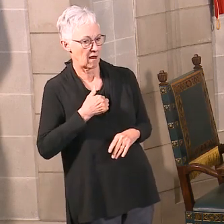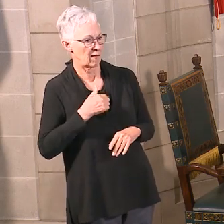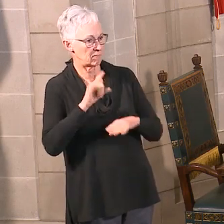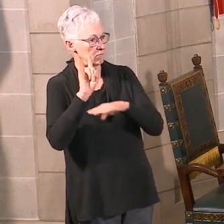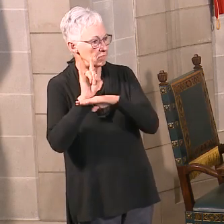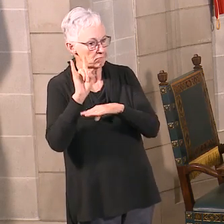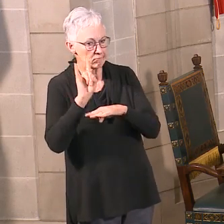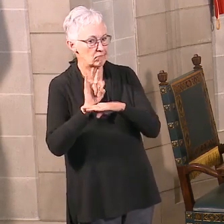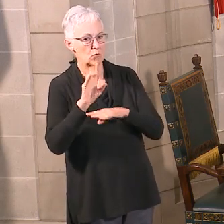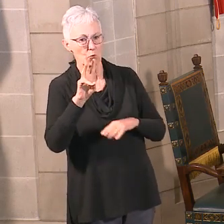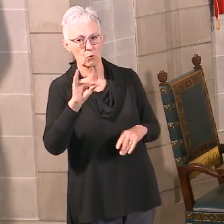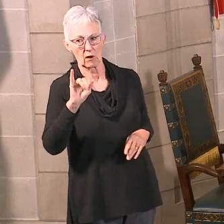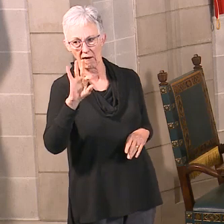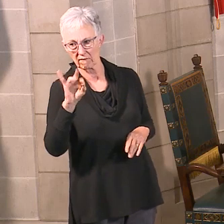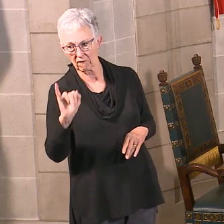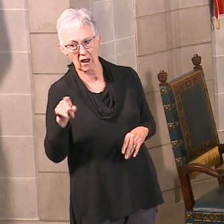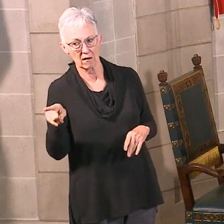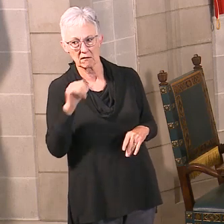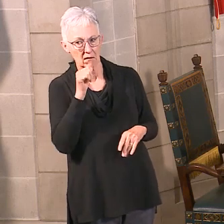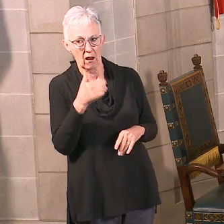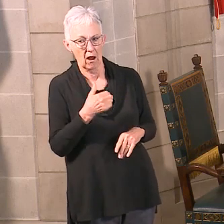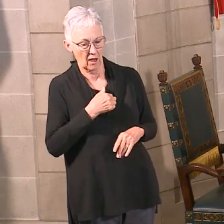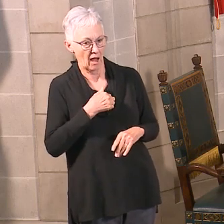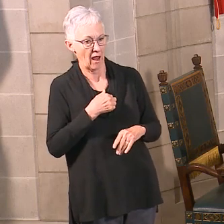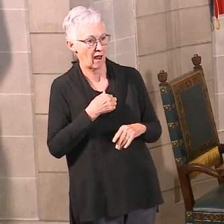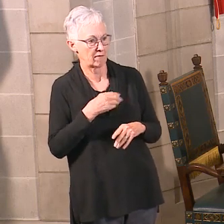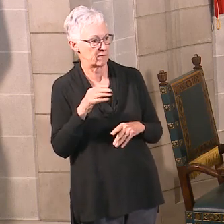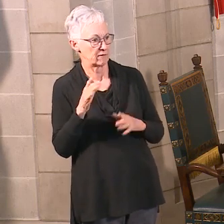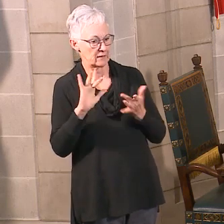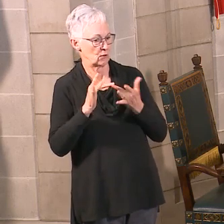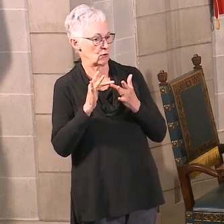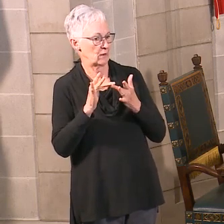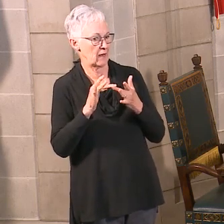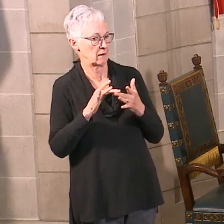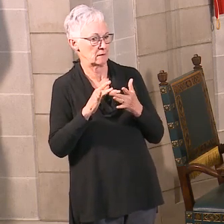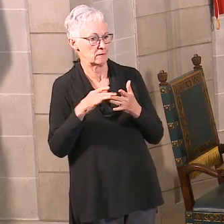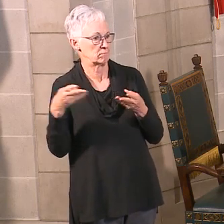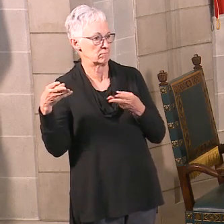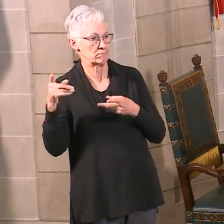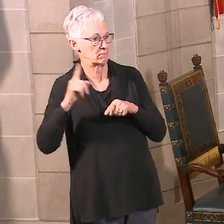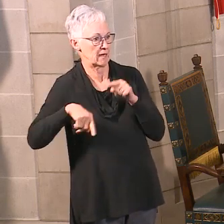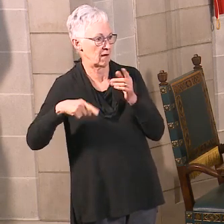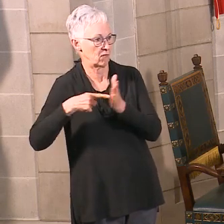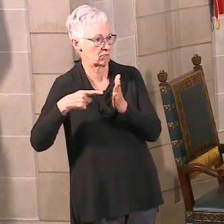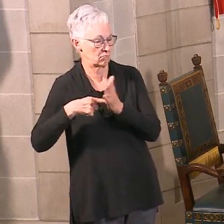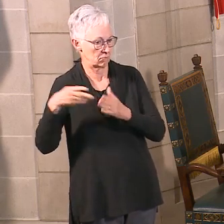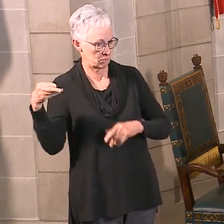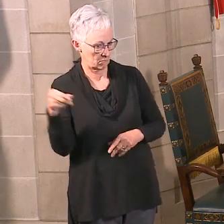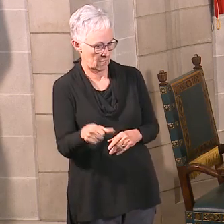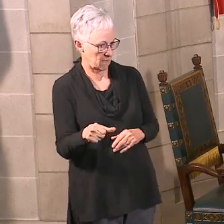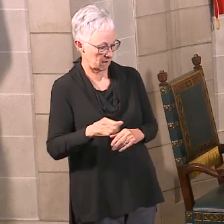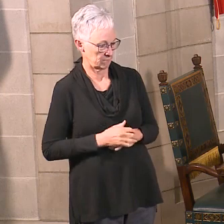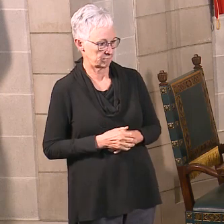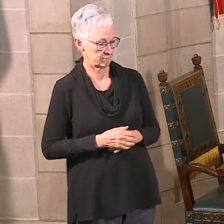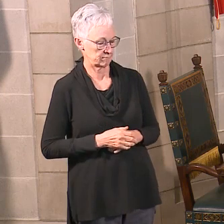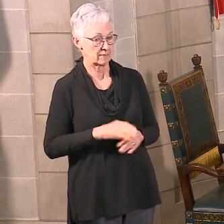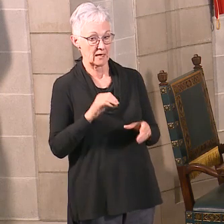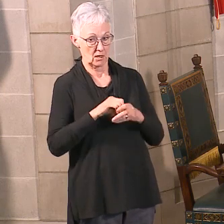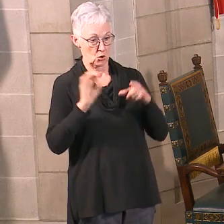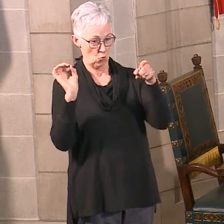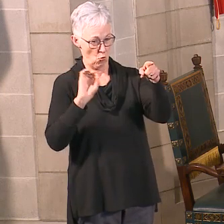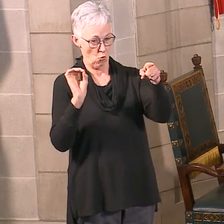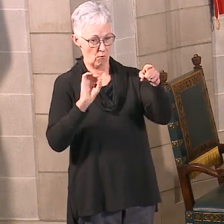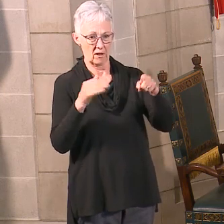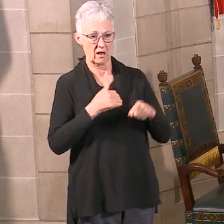use telehealth services. Community Alliance, as Sherry just mentioned, in Omaha, they have set up six virtual